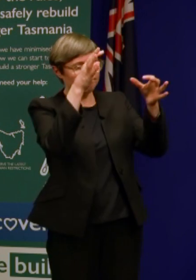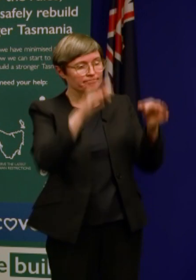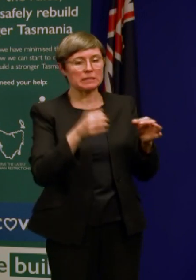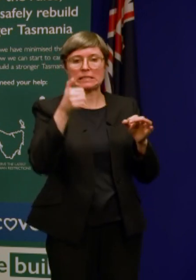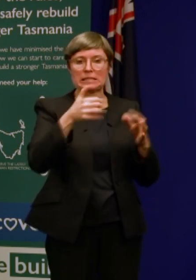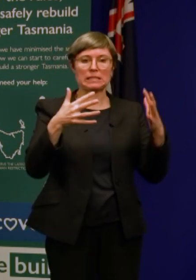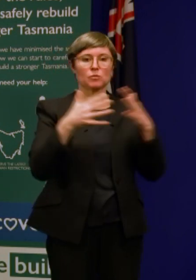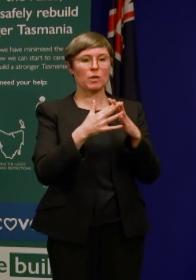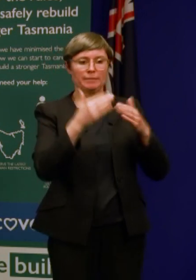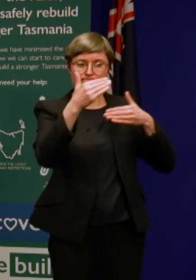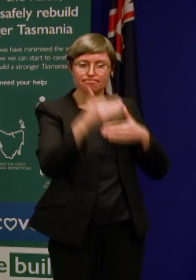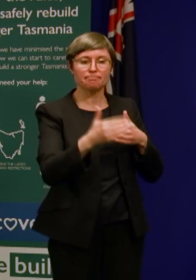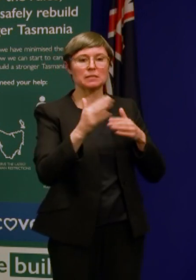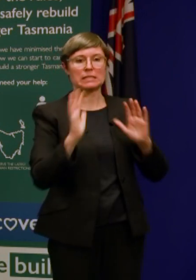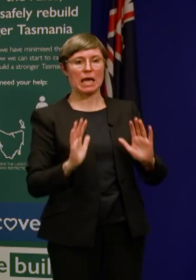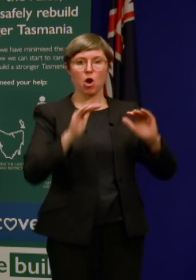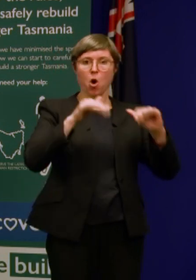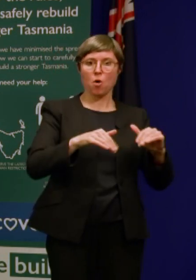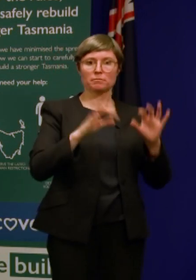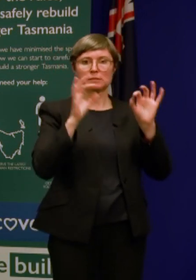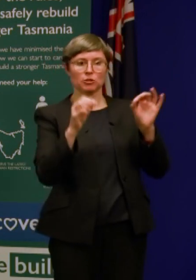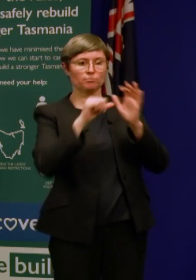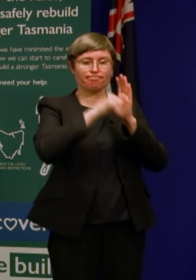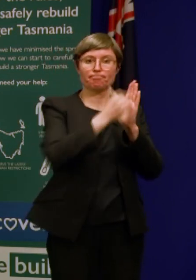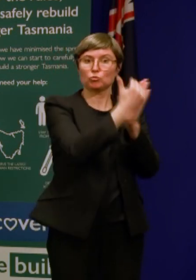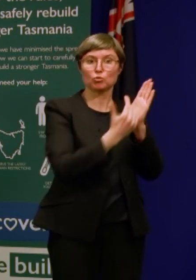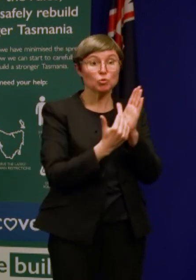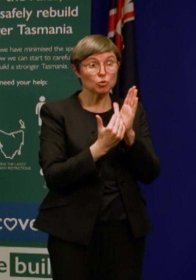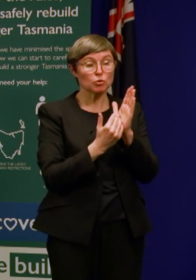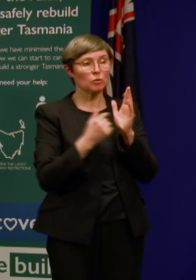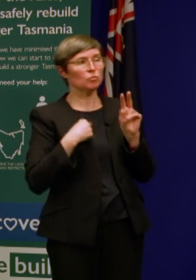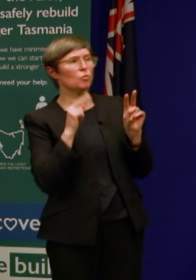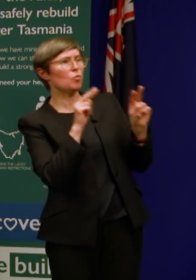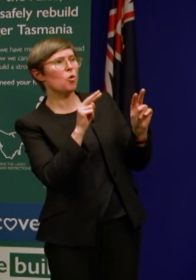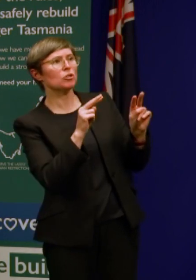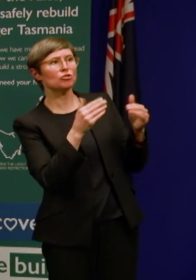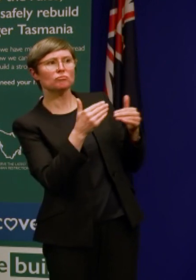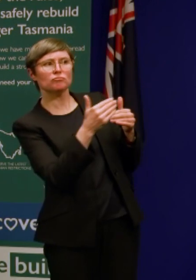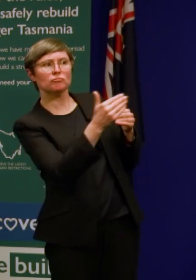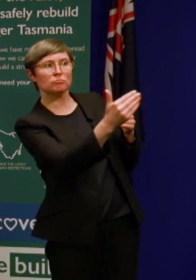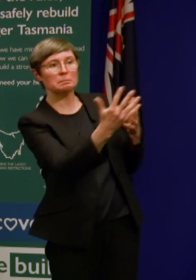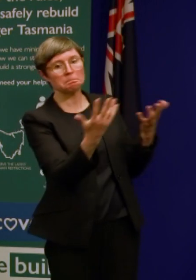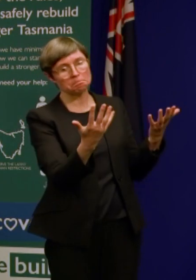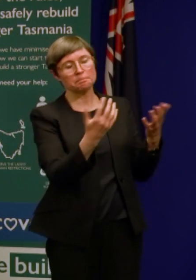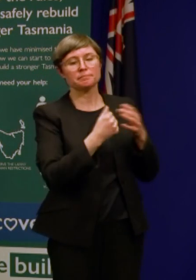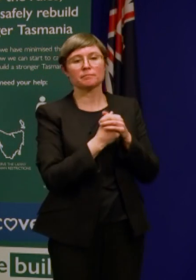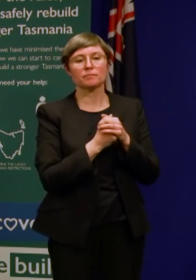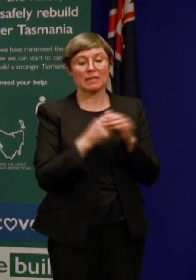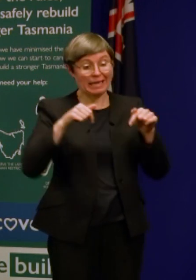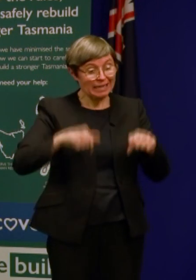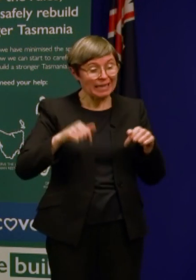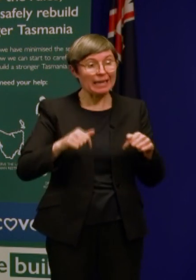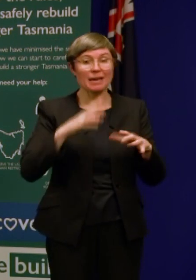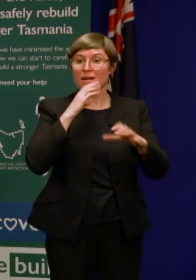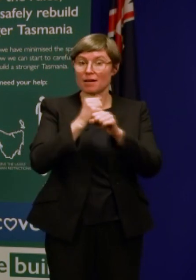obviously provides some guidance in terms of, as we move forward, and as I say, on a weekly